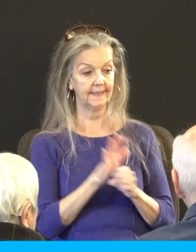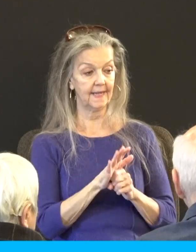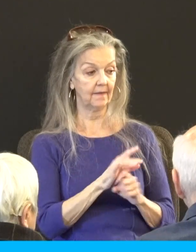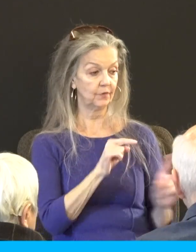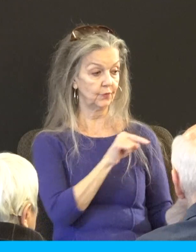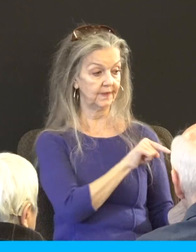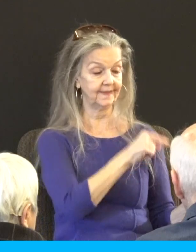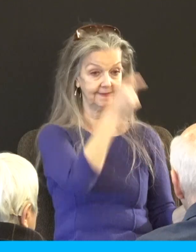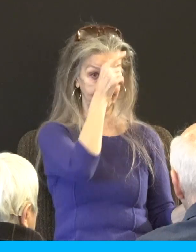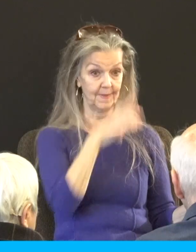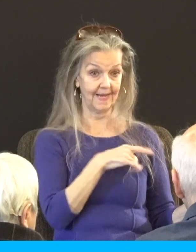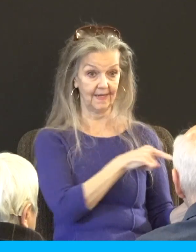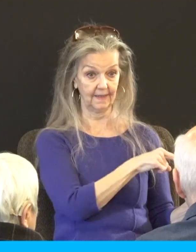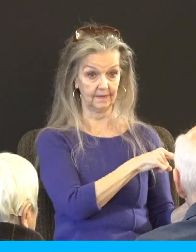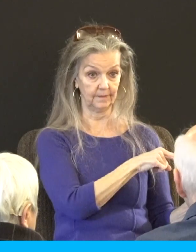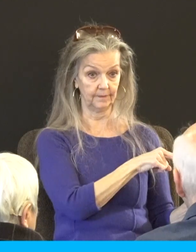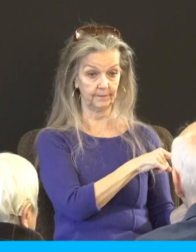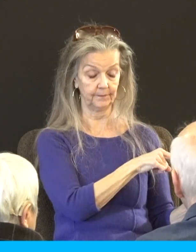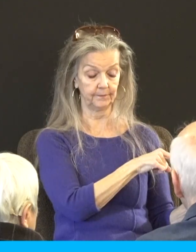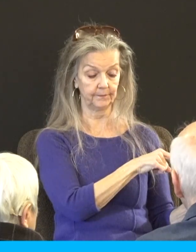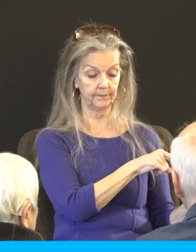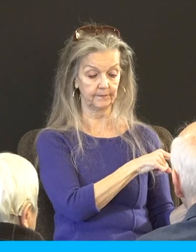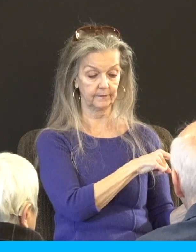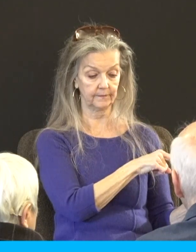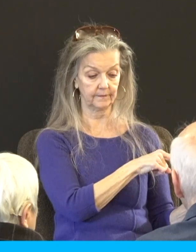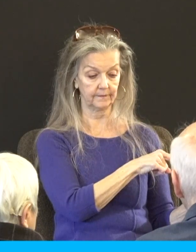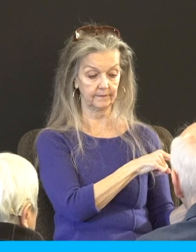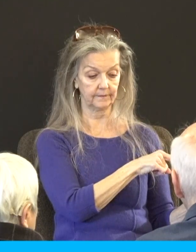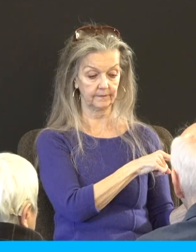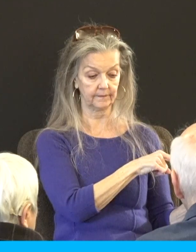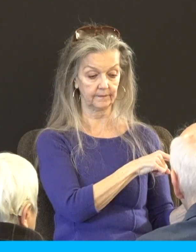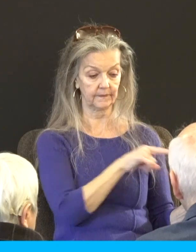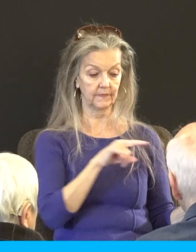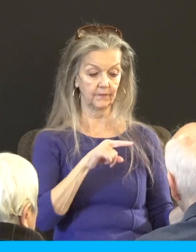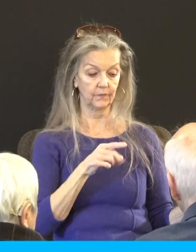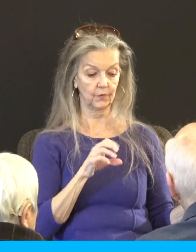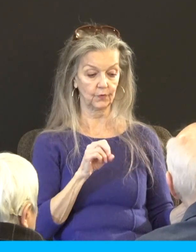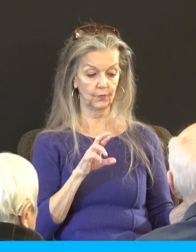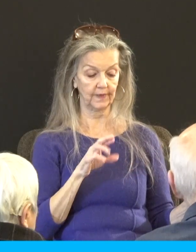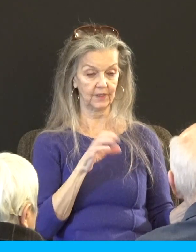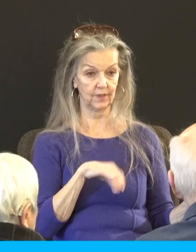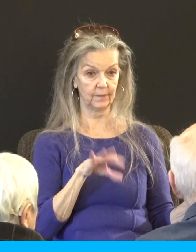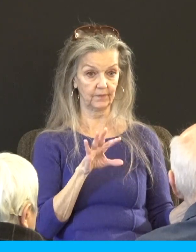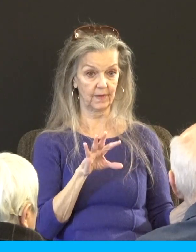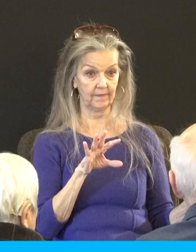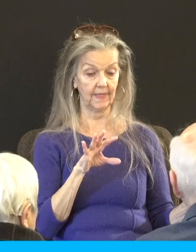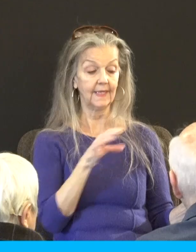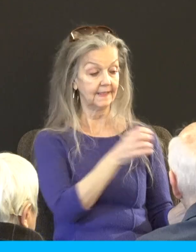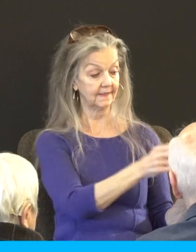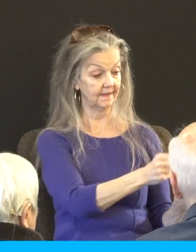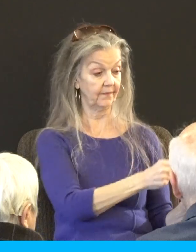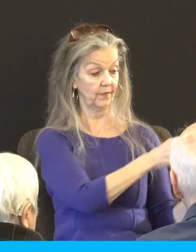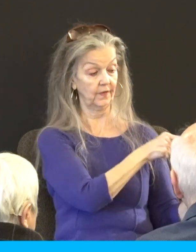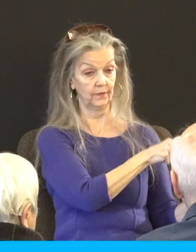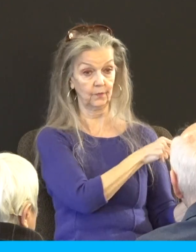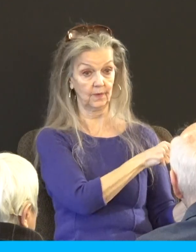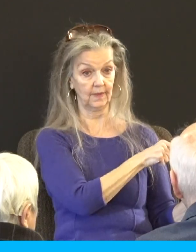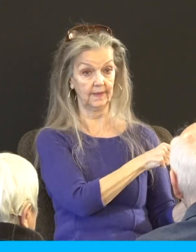interesting that was also how he was described in chapter first Corinthians chapter 5 deliver such a one sufficient to such a man